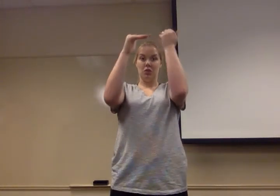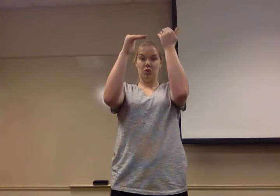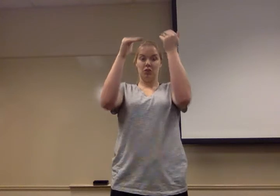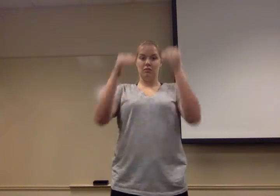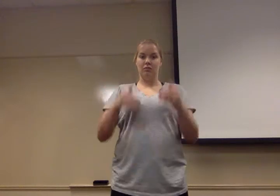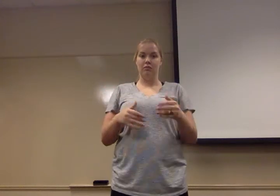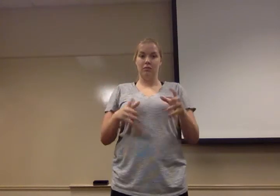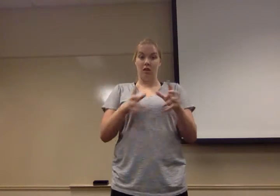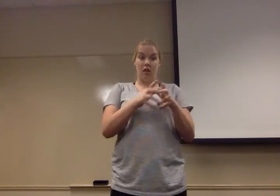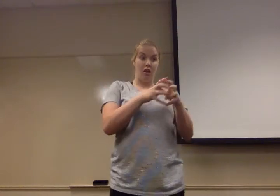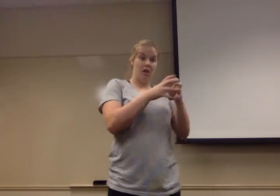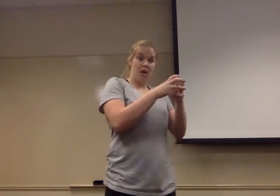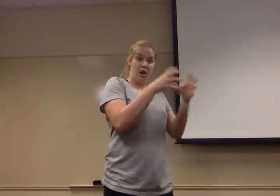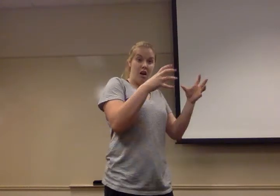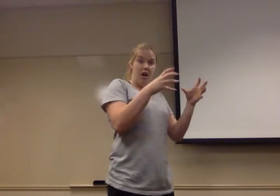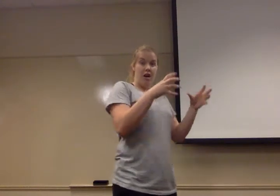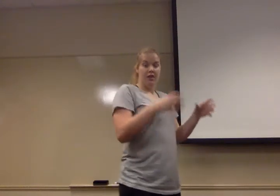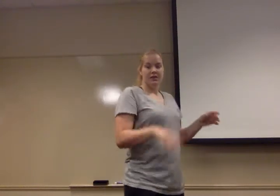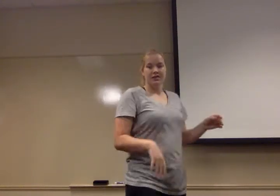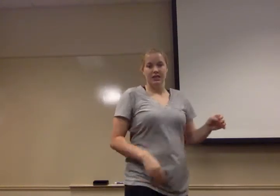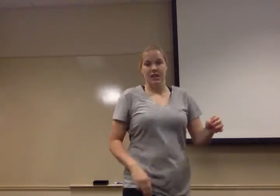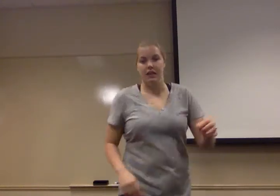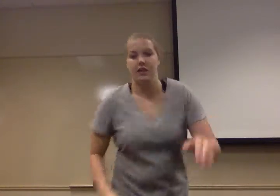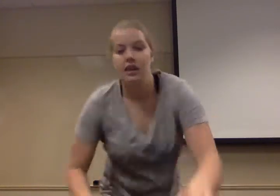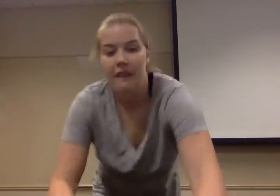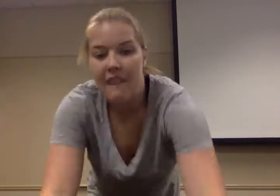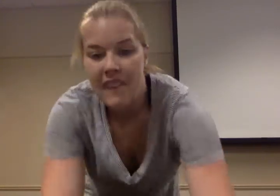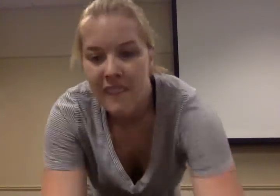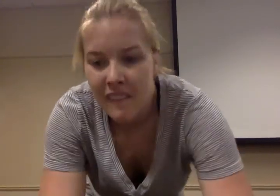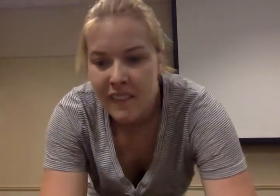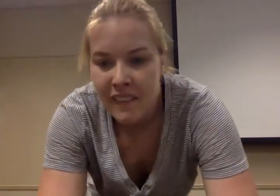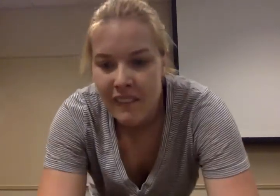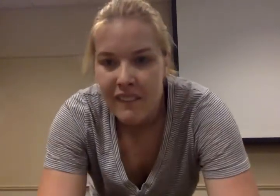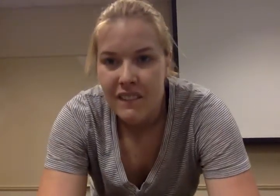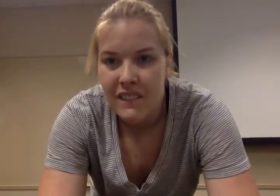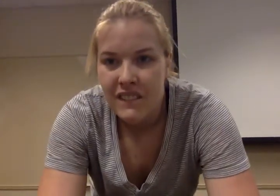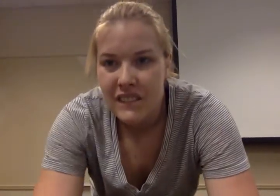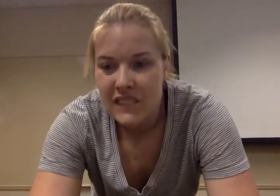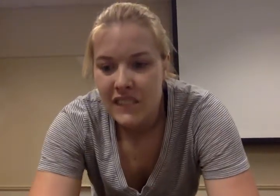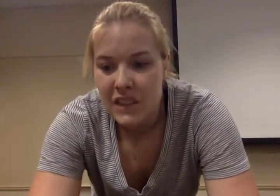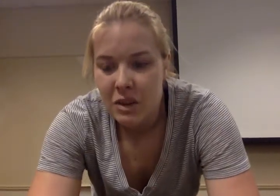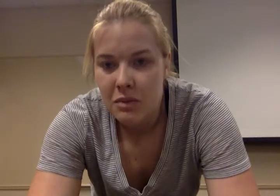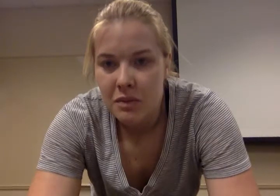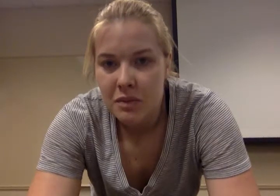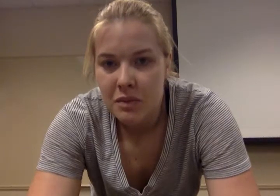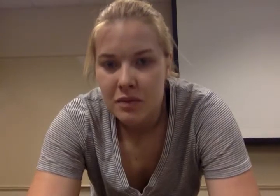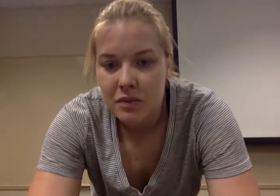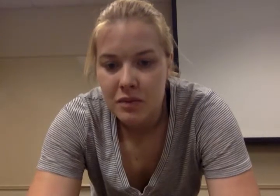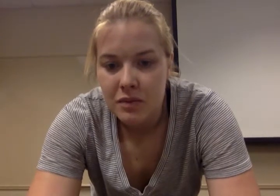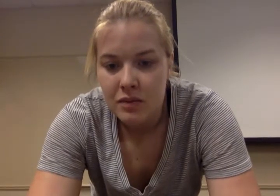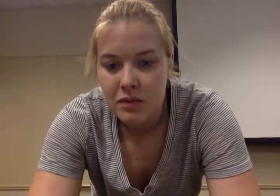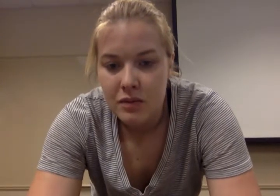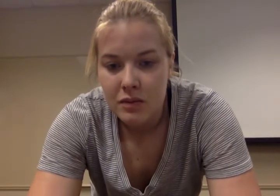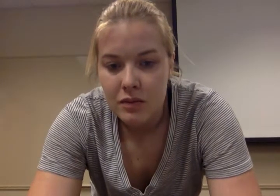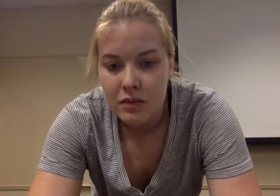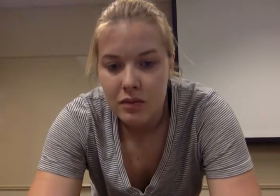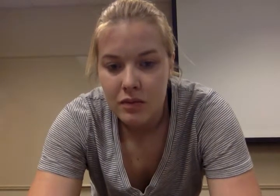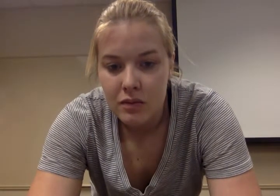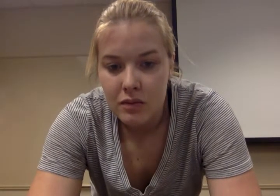they create temperatures so high that protons begin to fuse in all sorts of exotic combinations to form all the elements of the